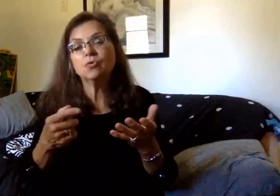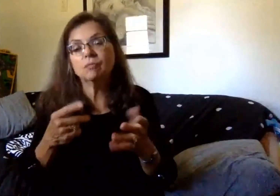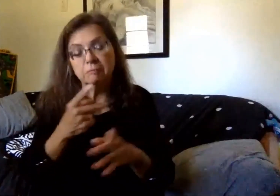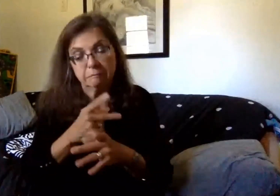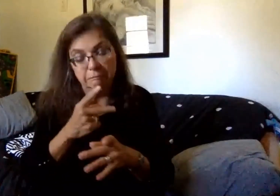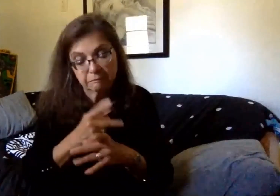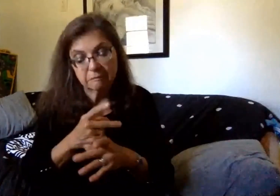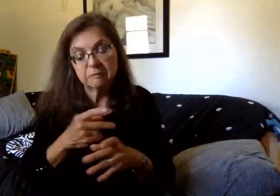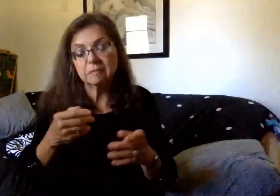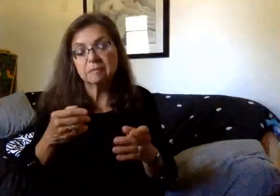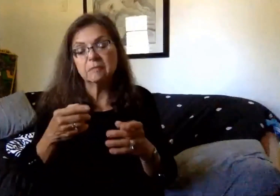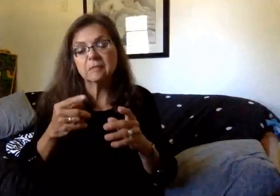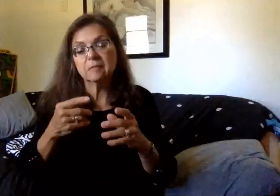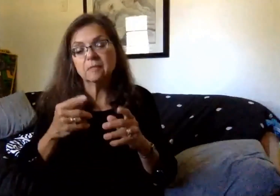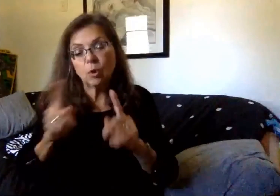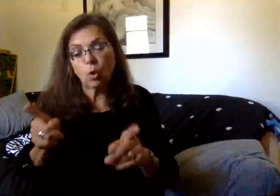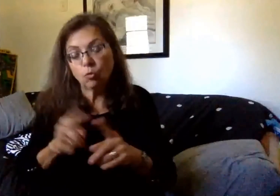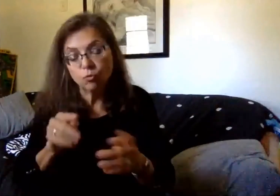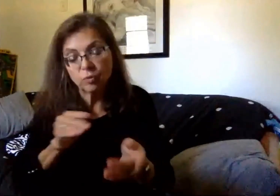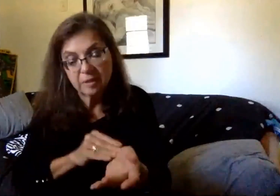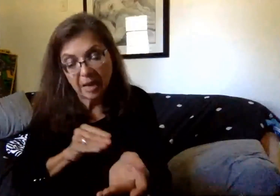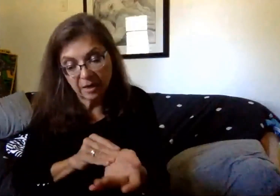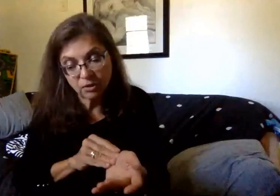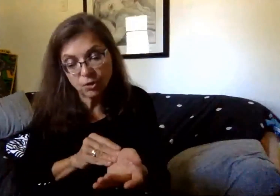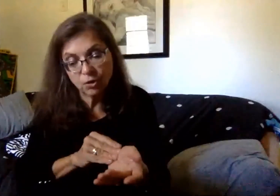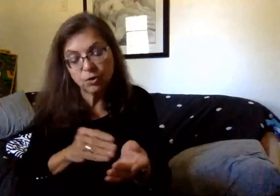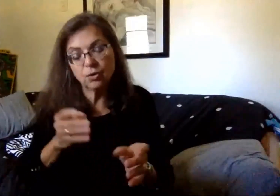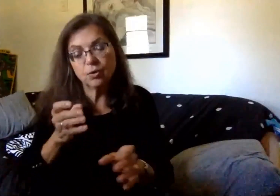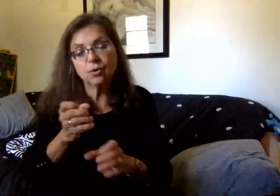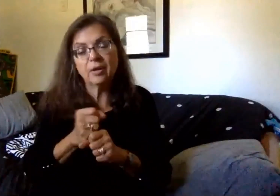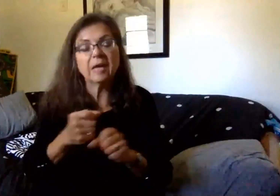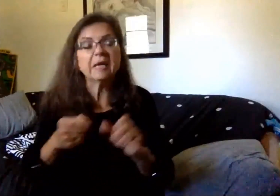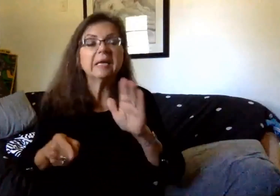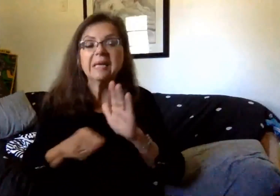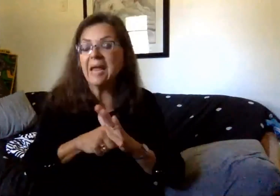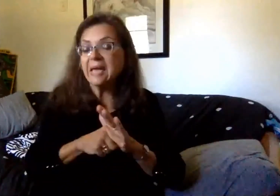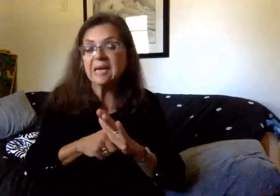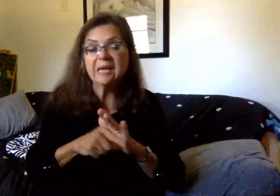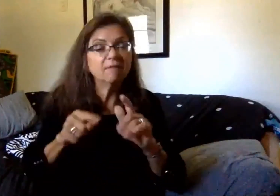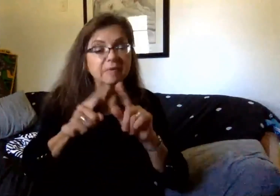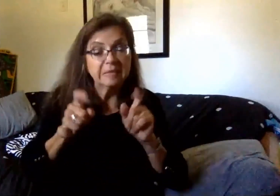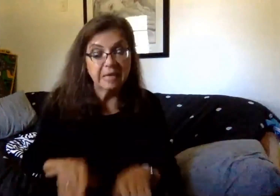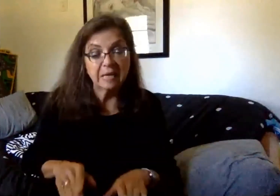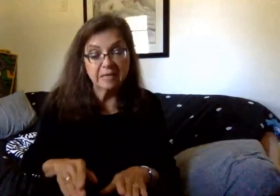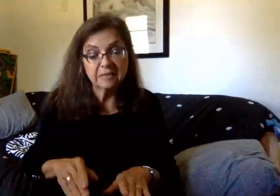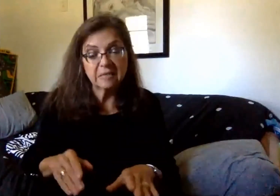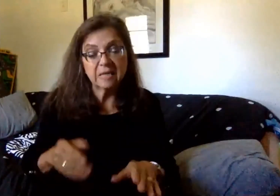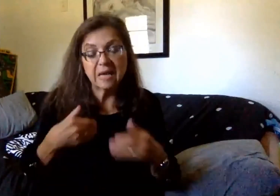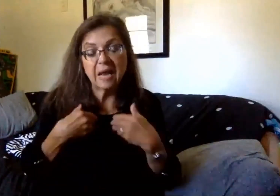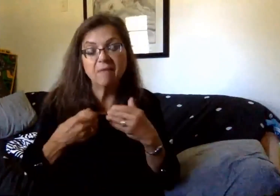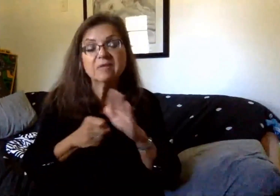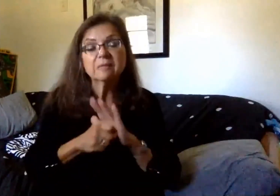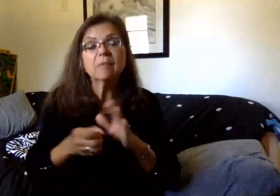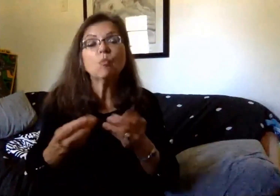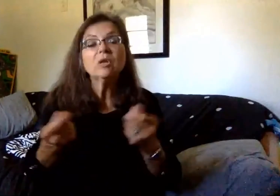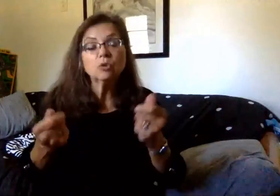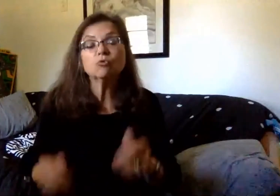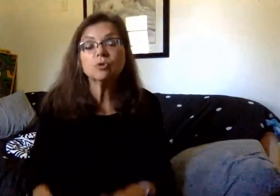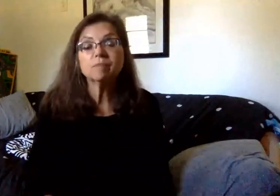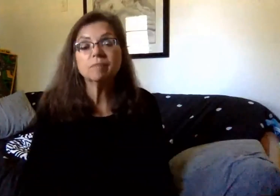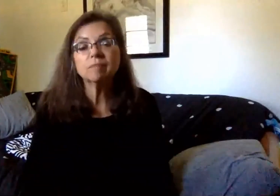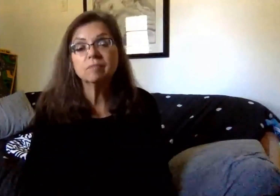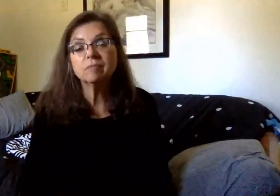child see the physician, receive a negative COVID screen, and then also have symptom resolution. Thank you, Mr. O'Connor.